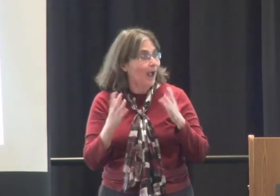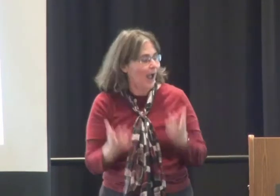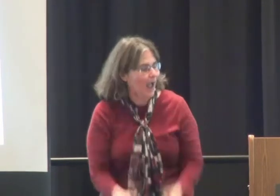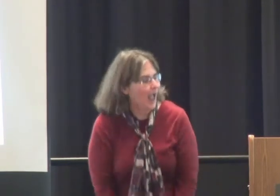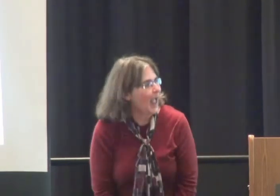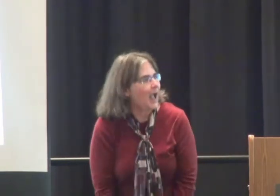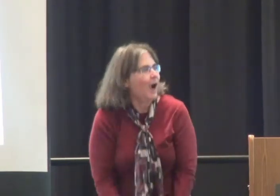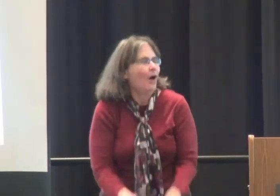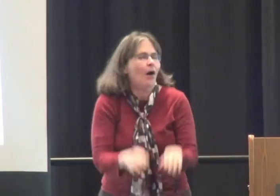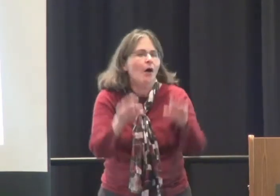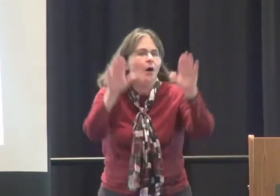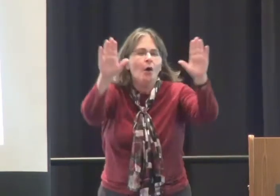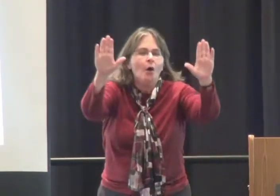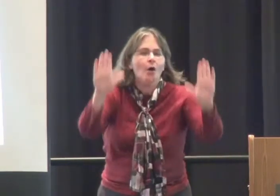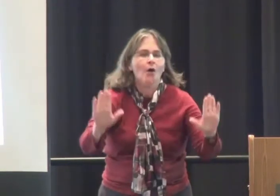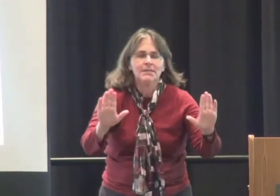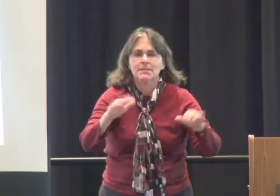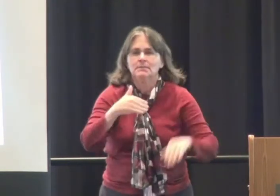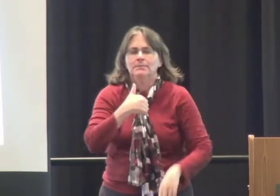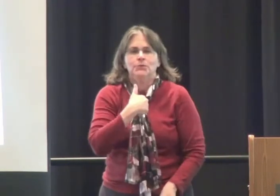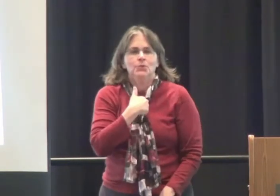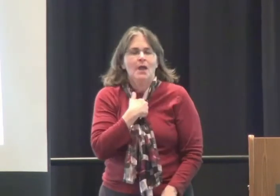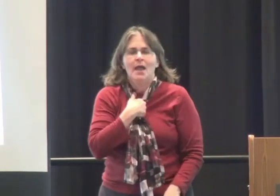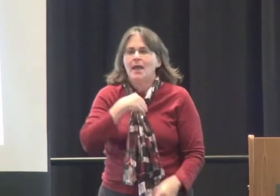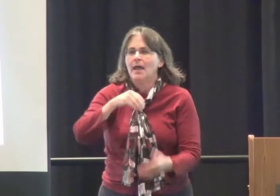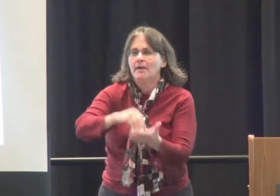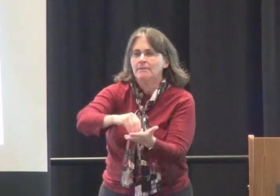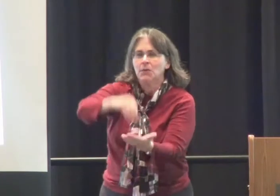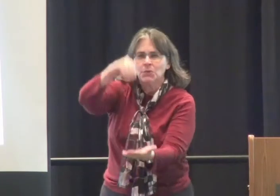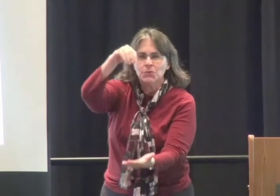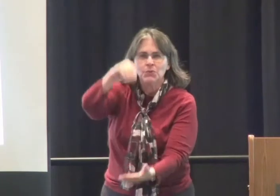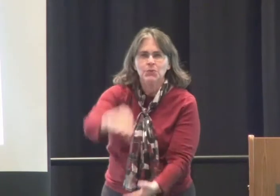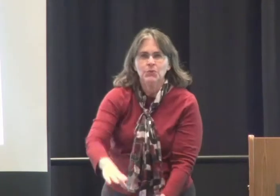in preparing teachers to work in the field of deaf and hard of hearing education.